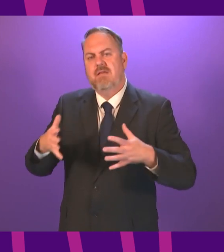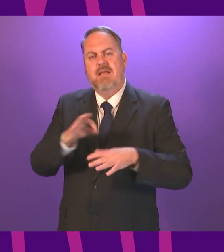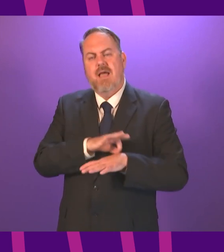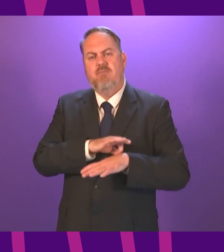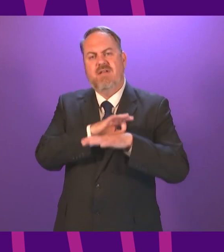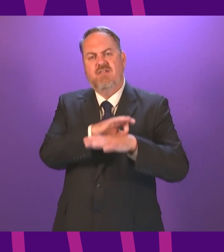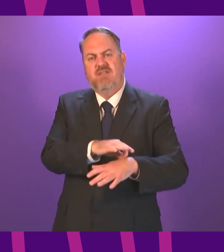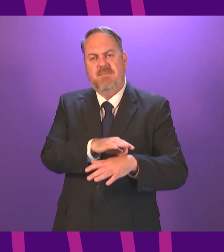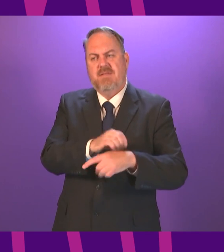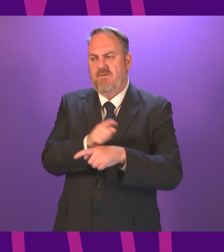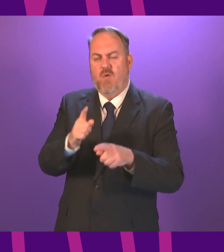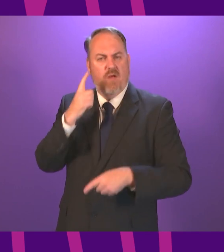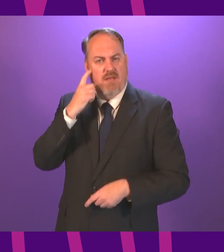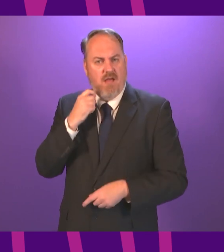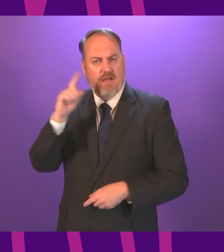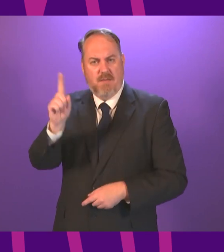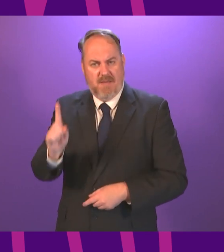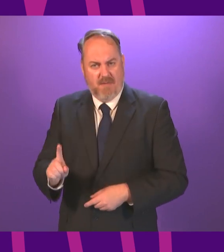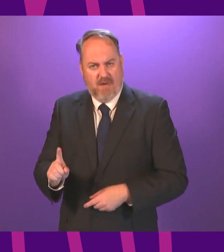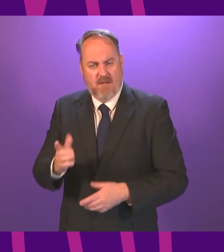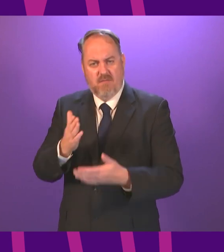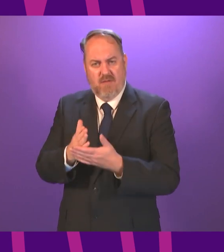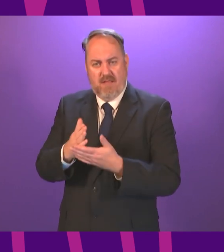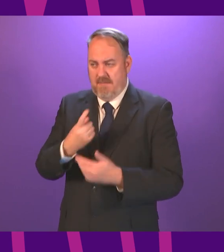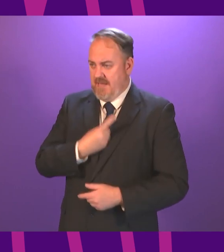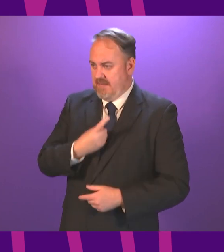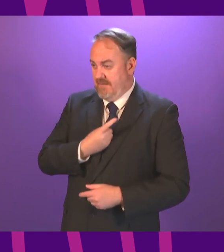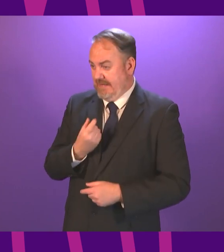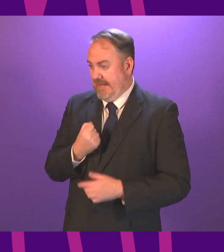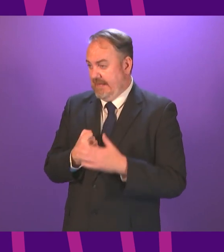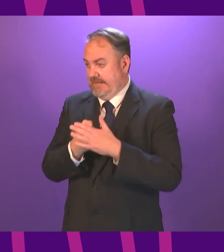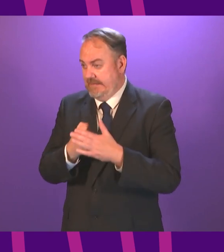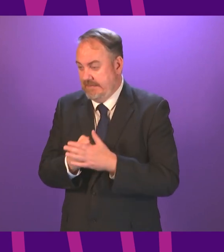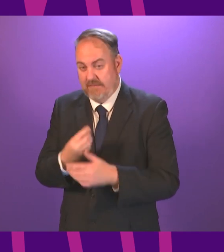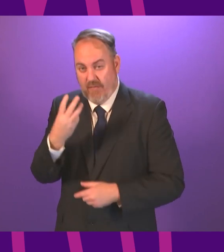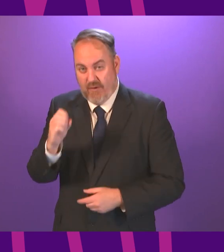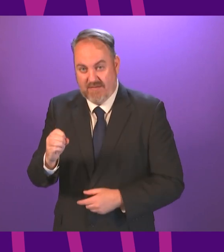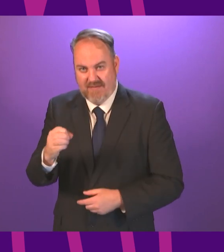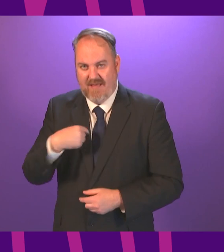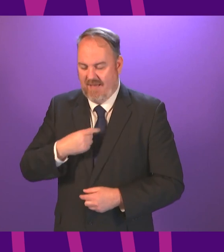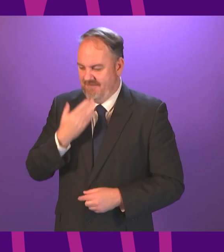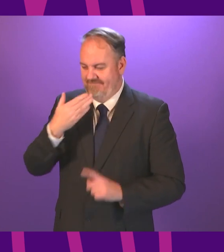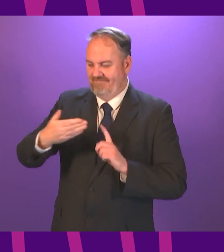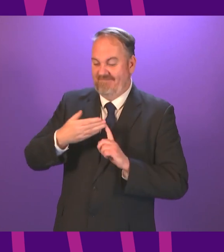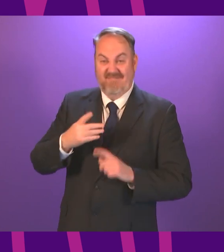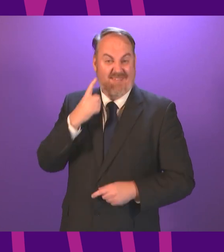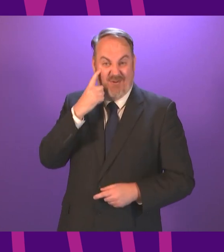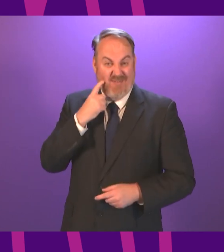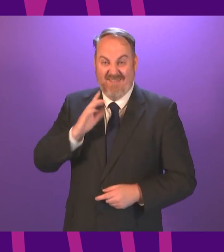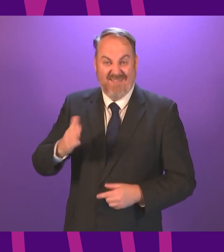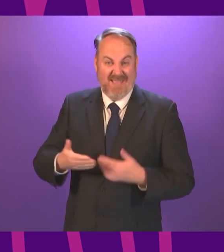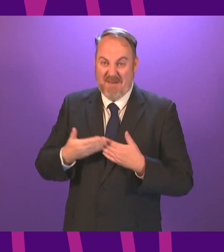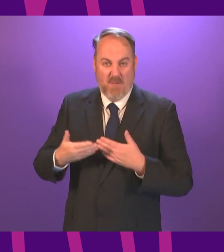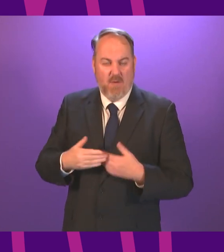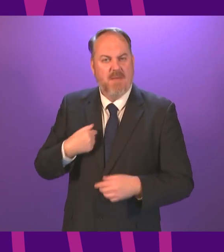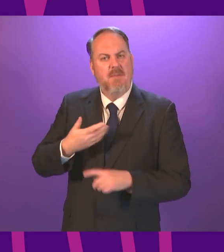am passionate about and although I am pushing 30 and will no longer be able to call myself a young person as a shadow minister